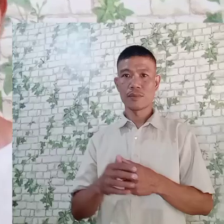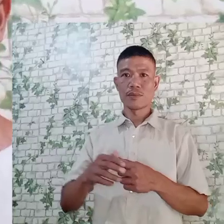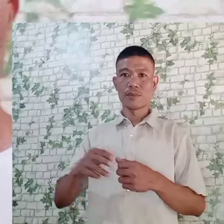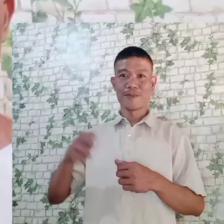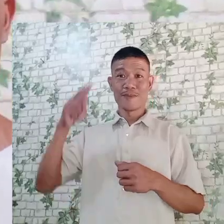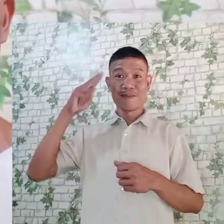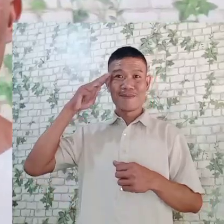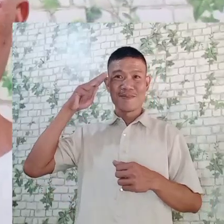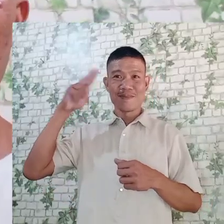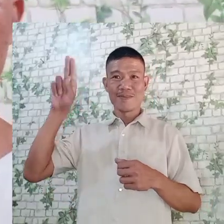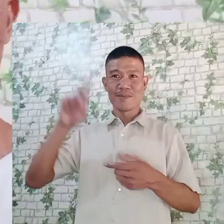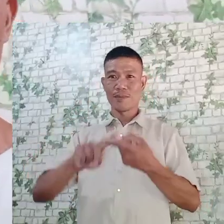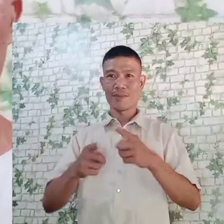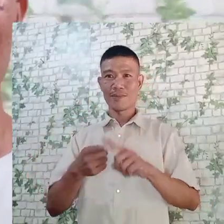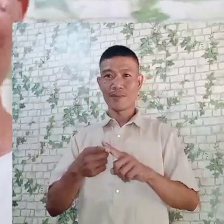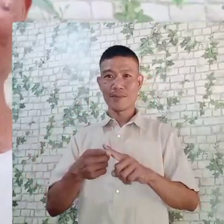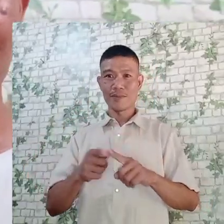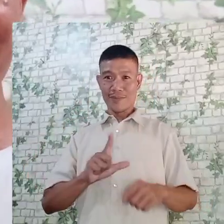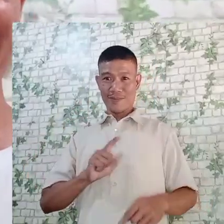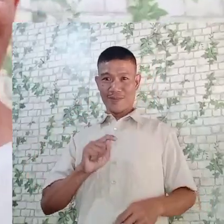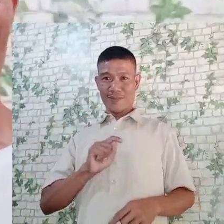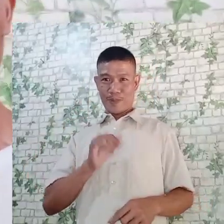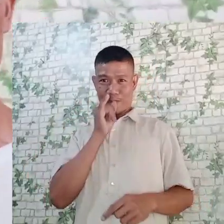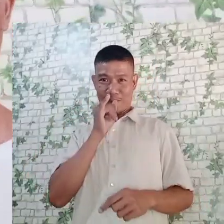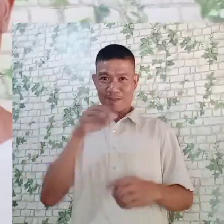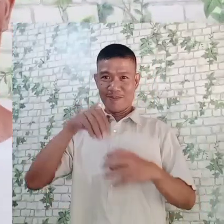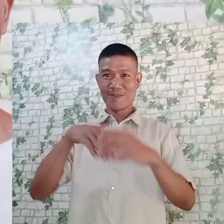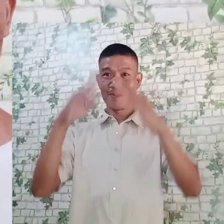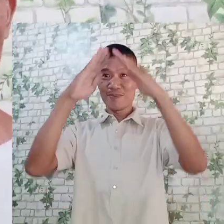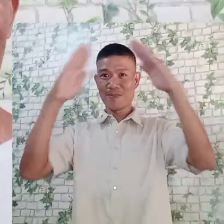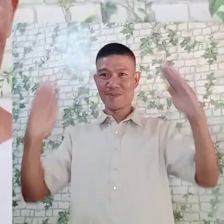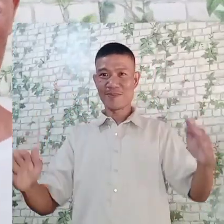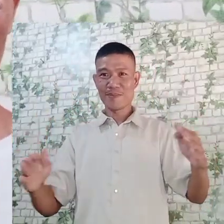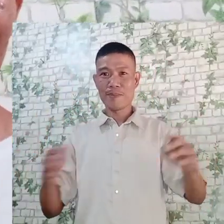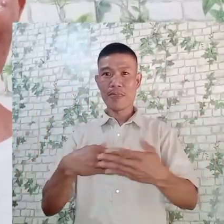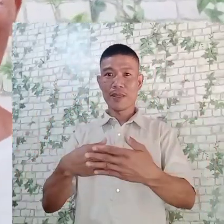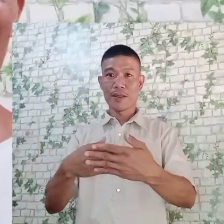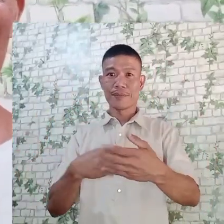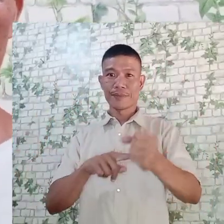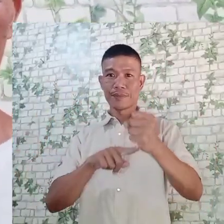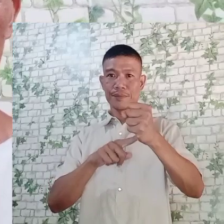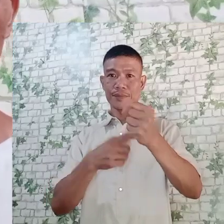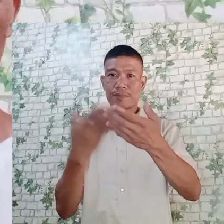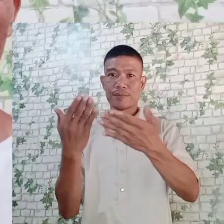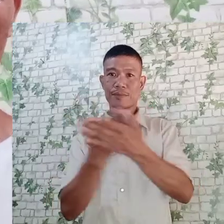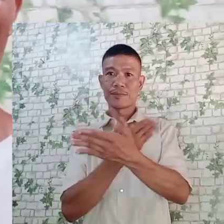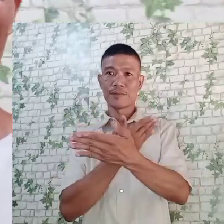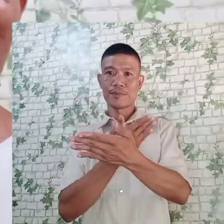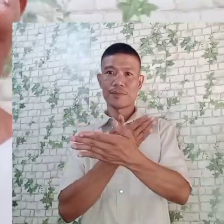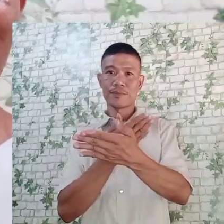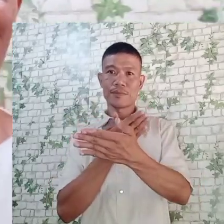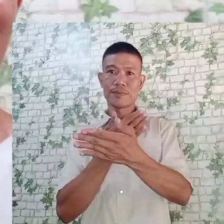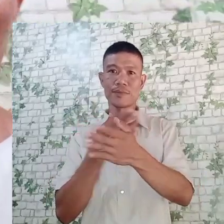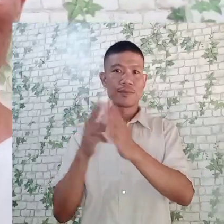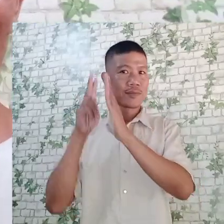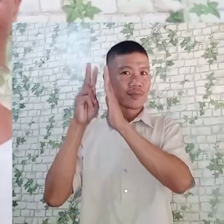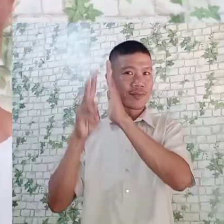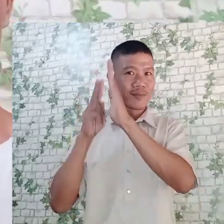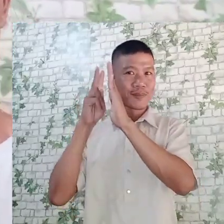Hello guys! Handysers in the house. So before I start my new vlog, I just want to shout